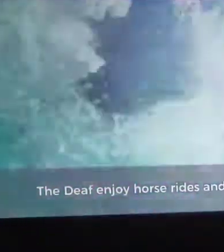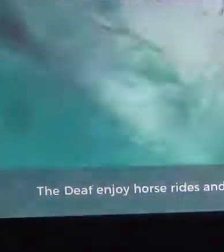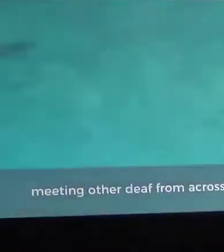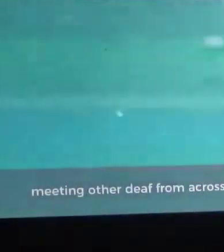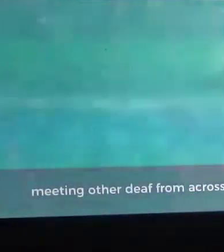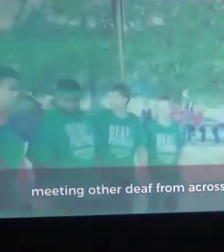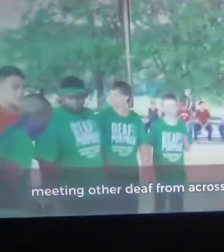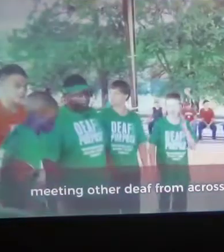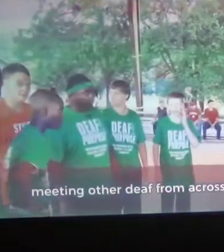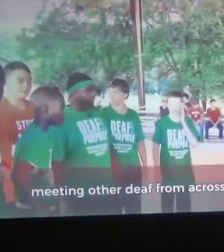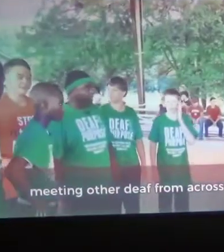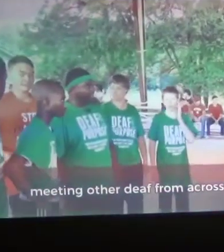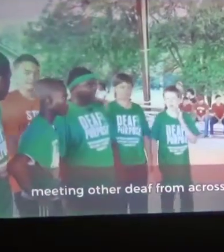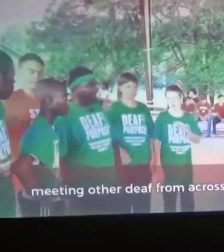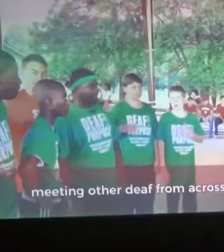You can gather deaf from across the country.